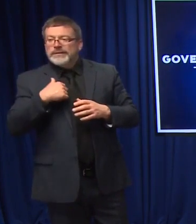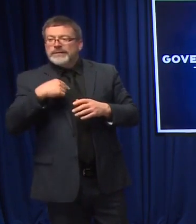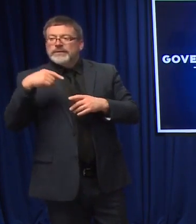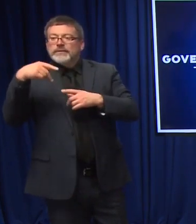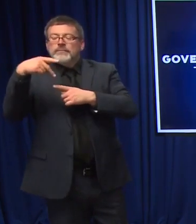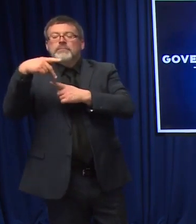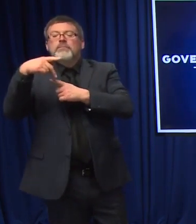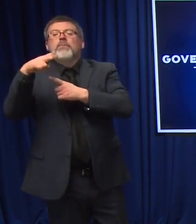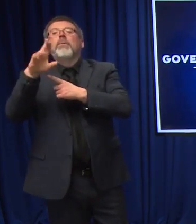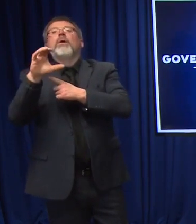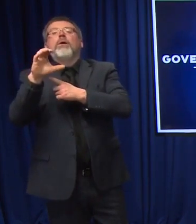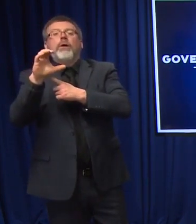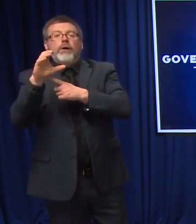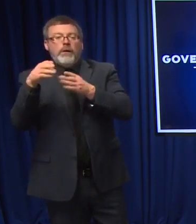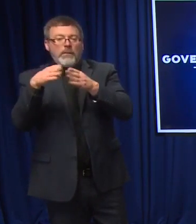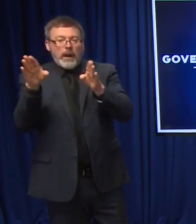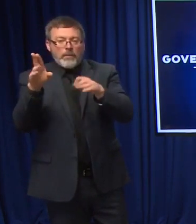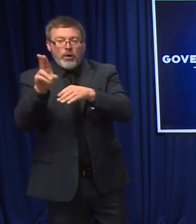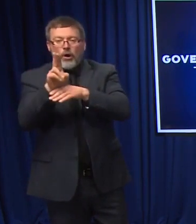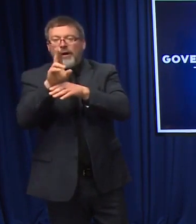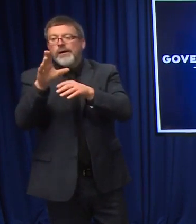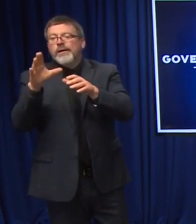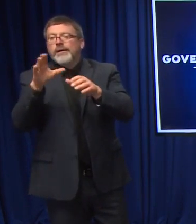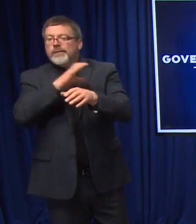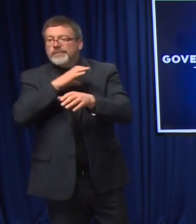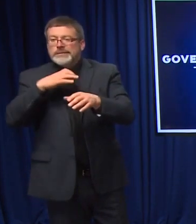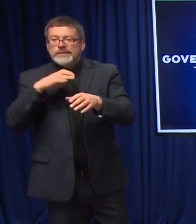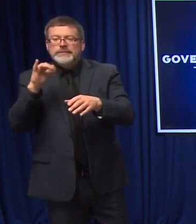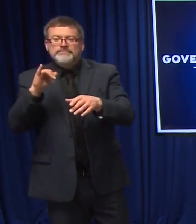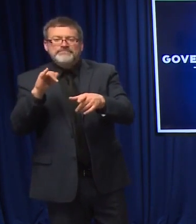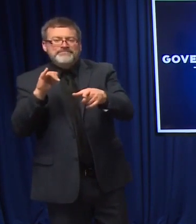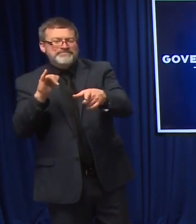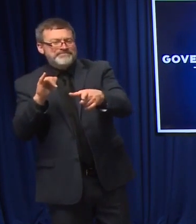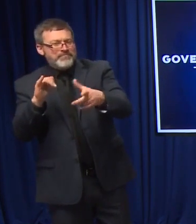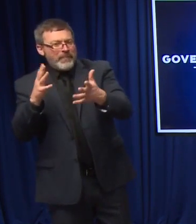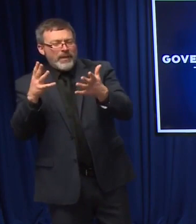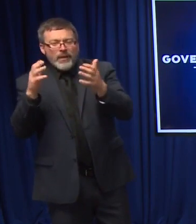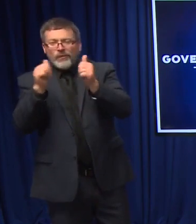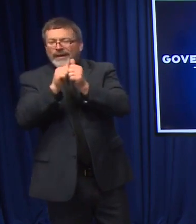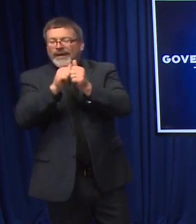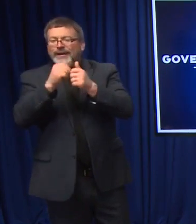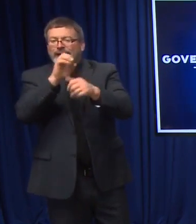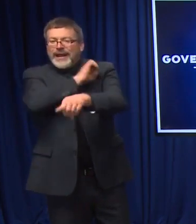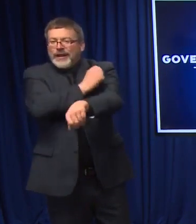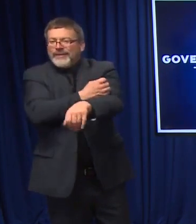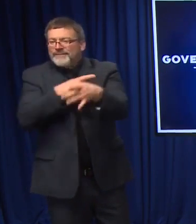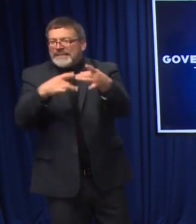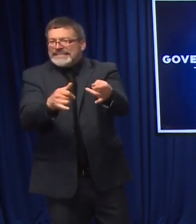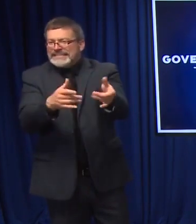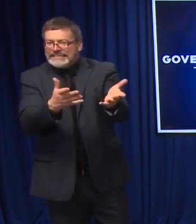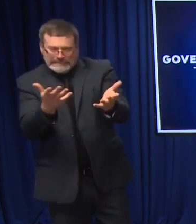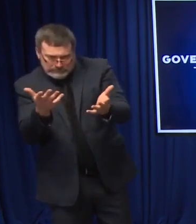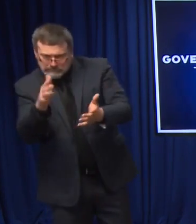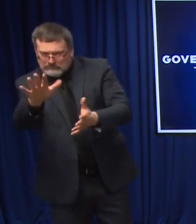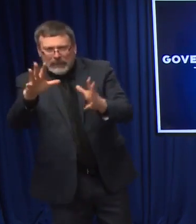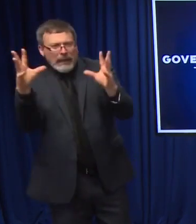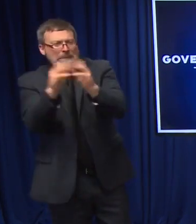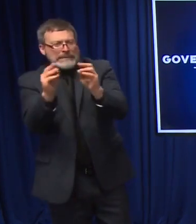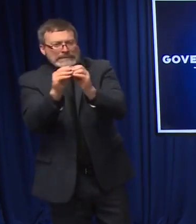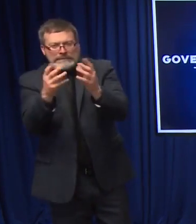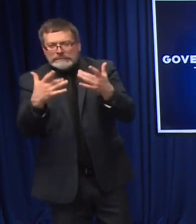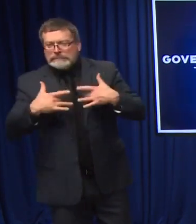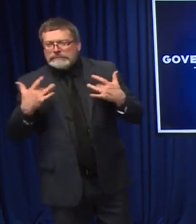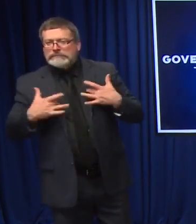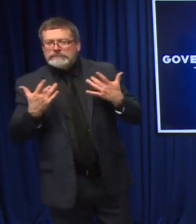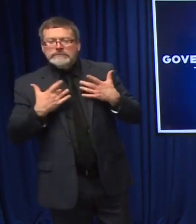state's three-year energy efficiency plan. I wonder what you thought about how that played out and then the decision. So there's a couple